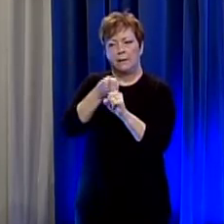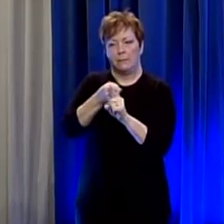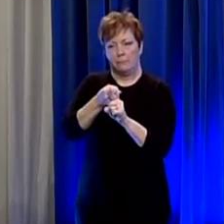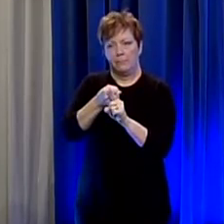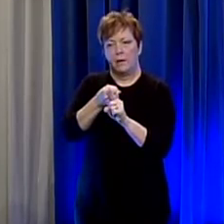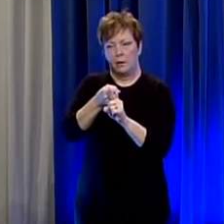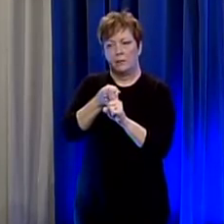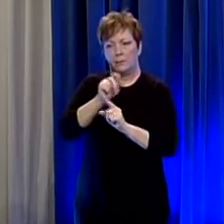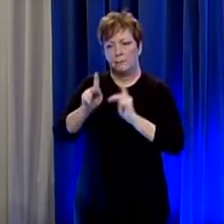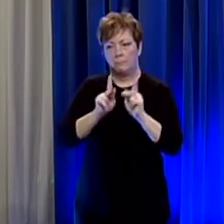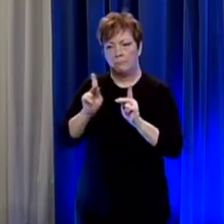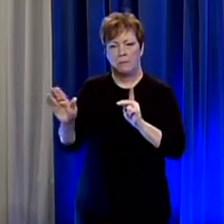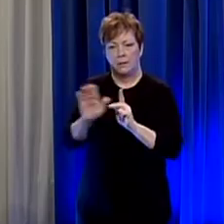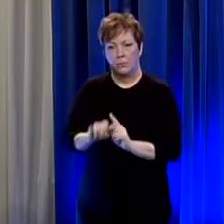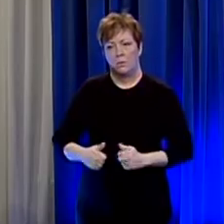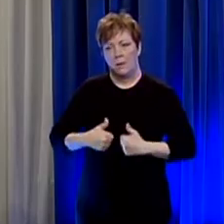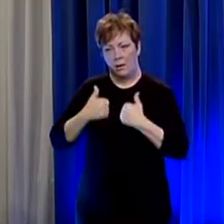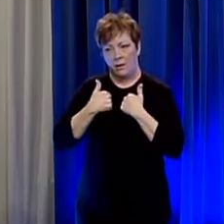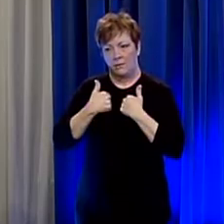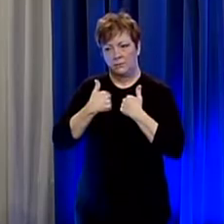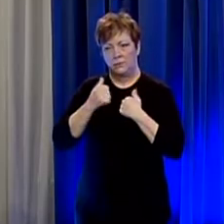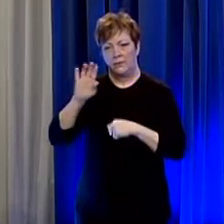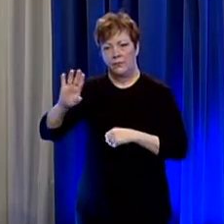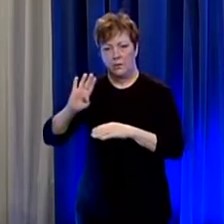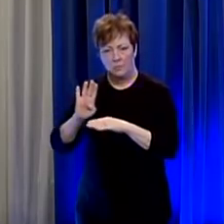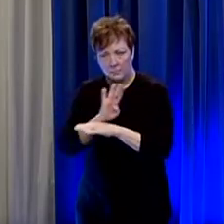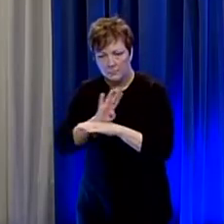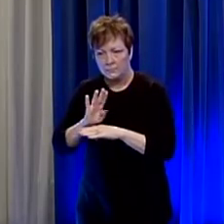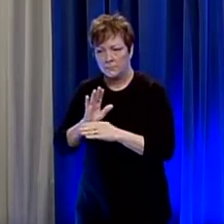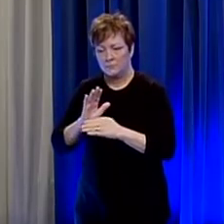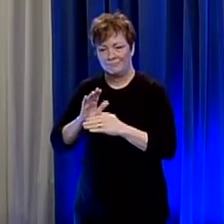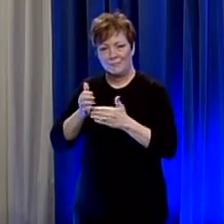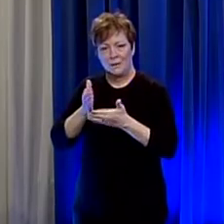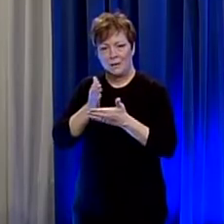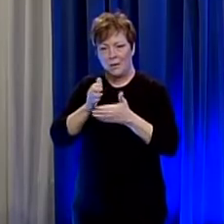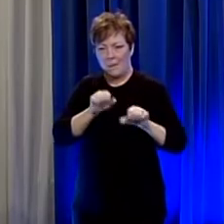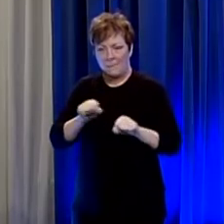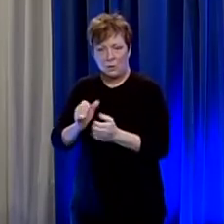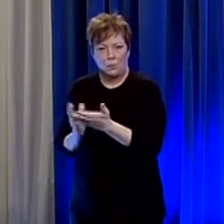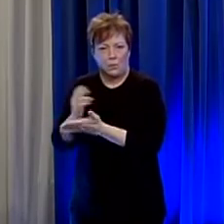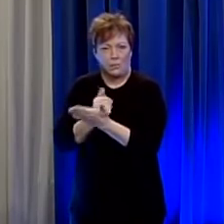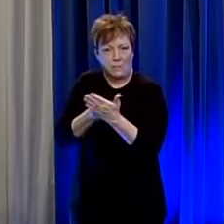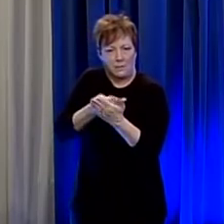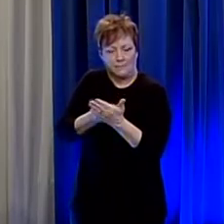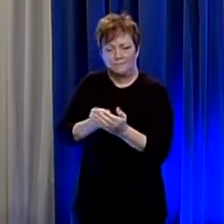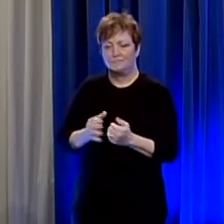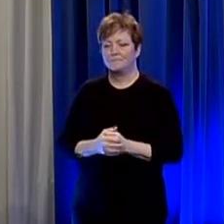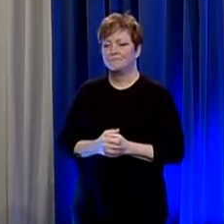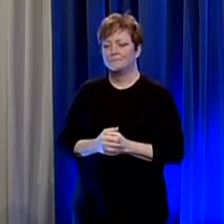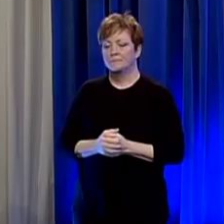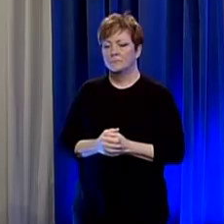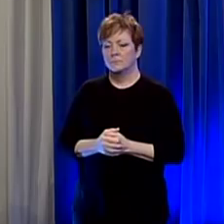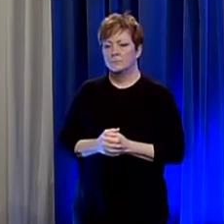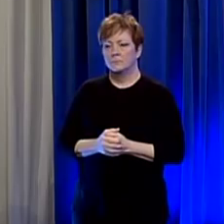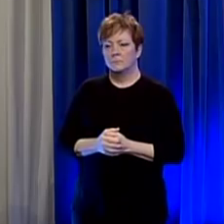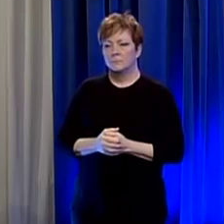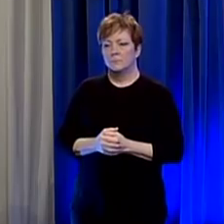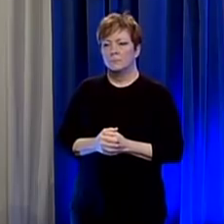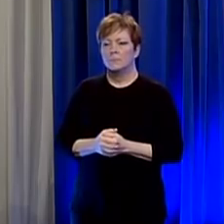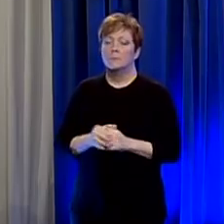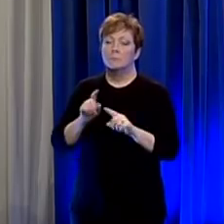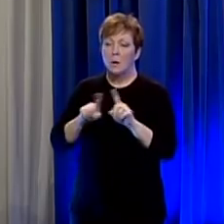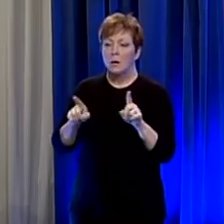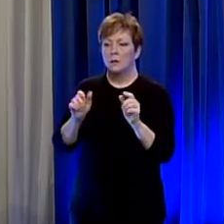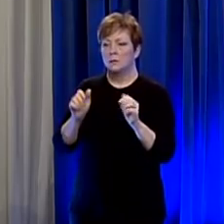affects their lives it affects their livelihoods it's very difficult to know in real time with the information you have if you're strict enough